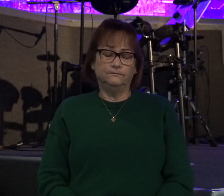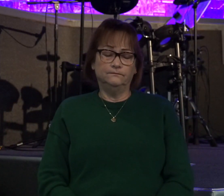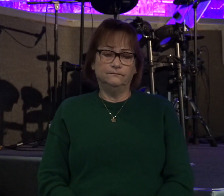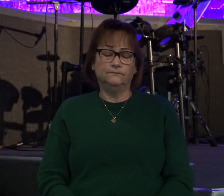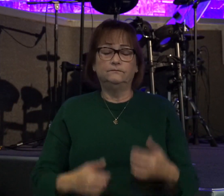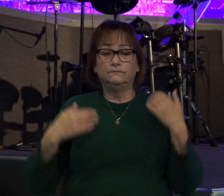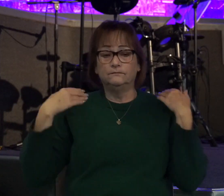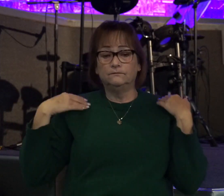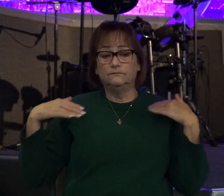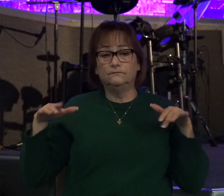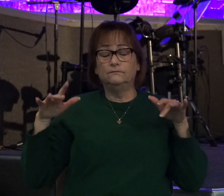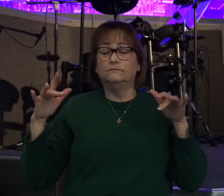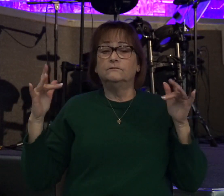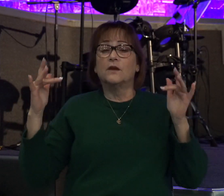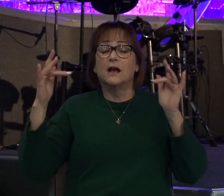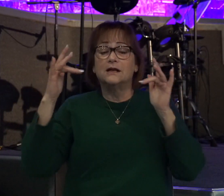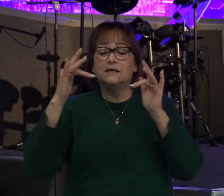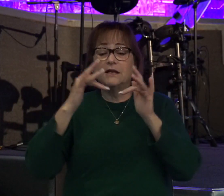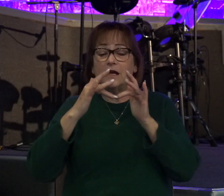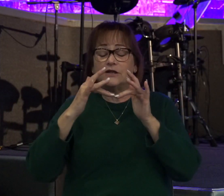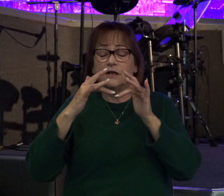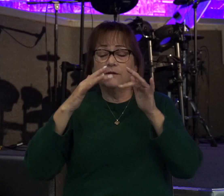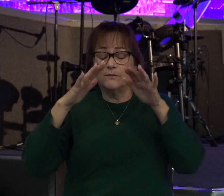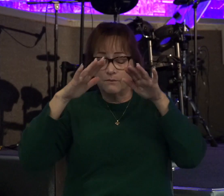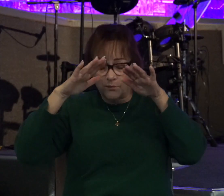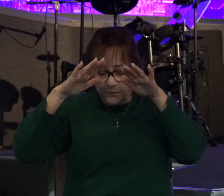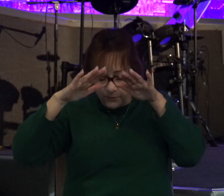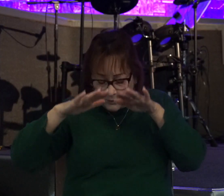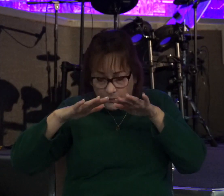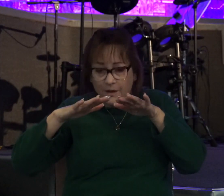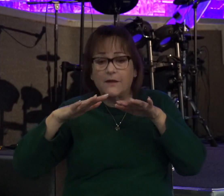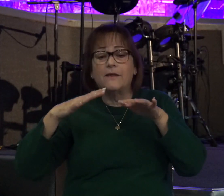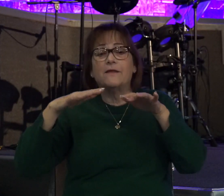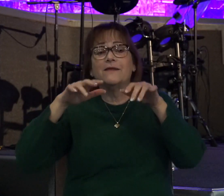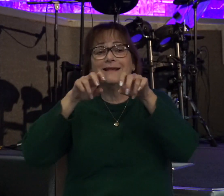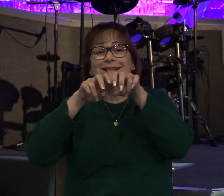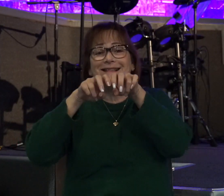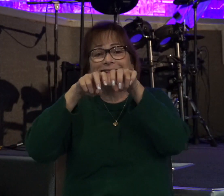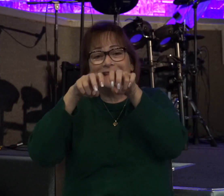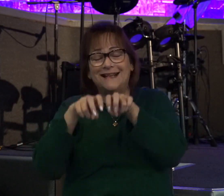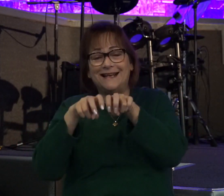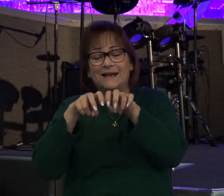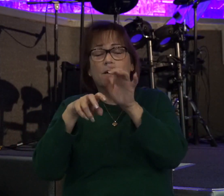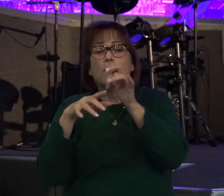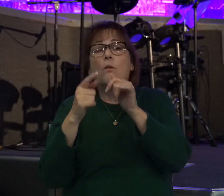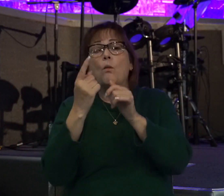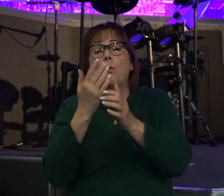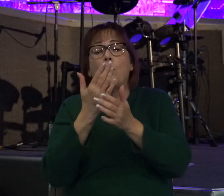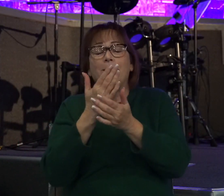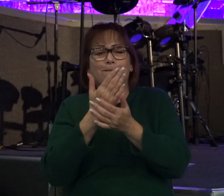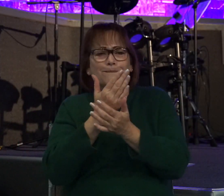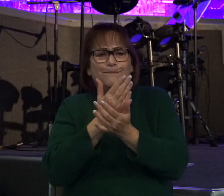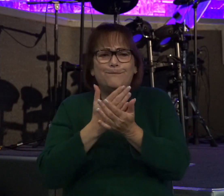touching, the faces down towards the seat. I mean, it was very, it had to be made out of one piece. I mean, it was very